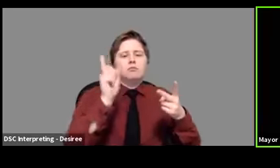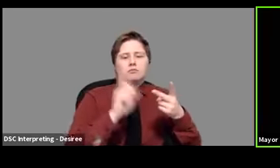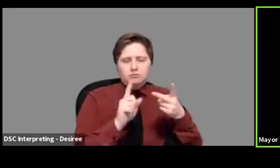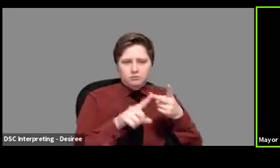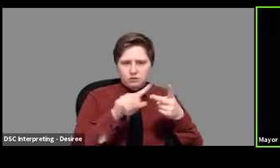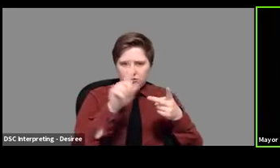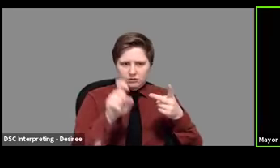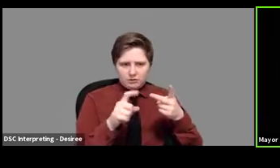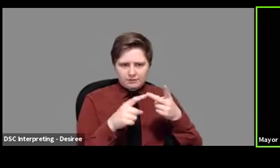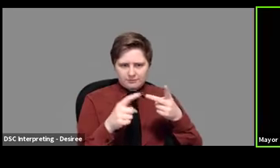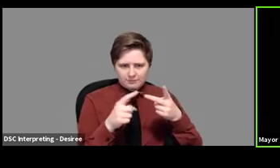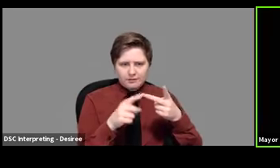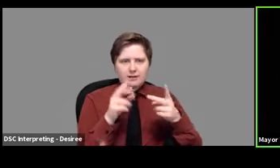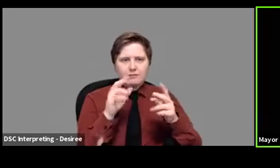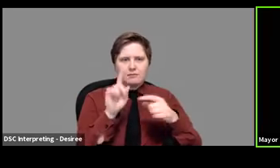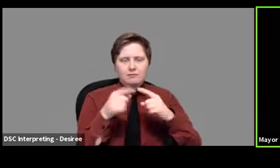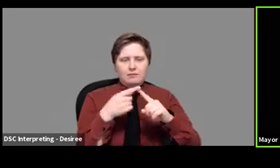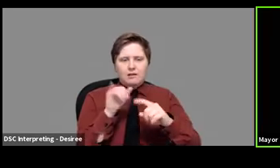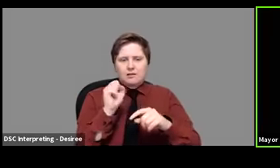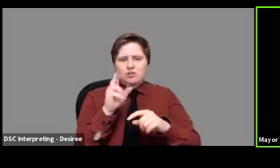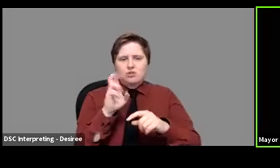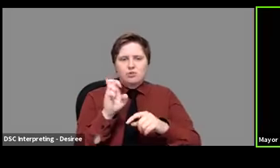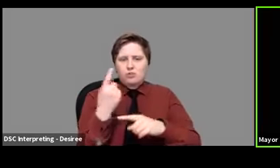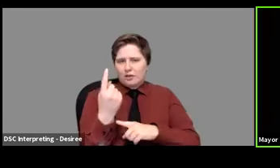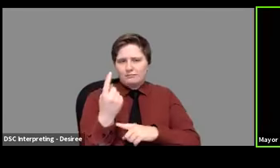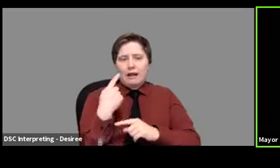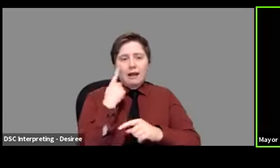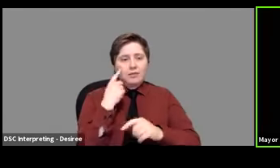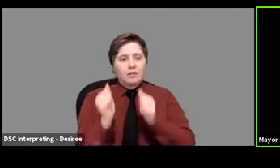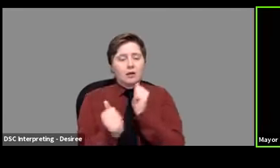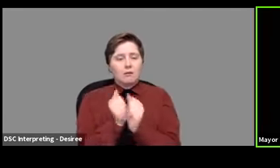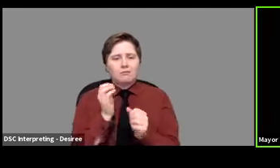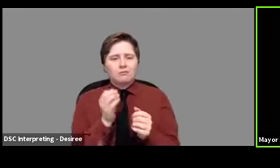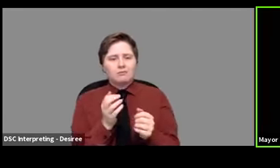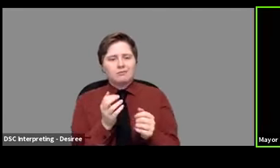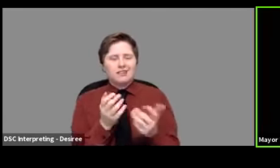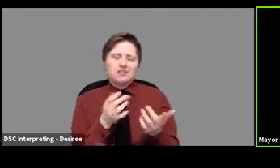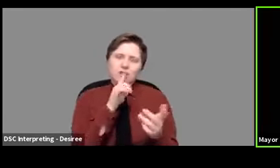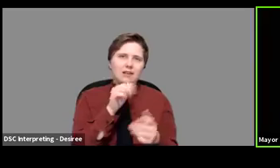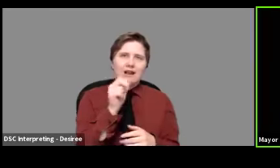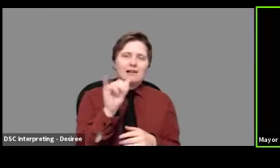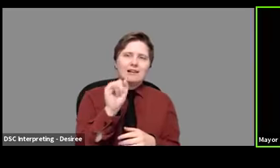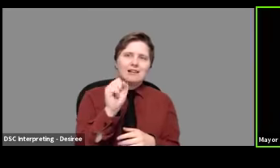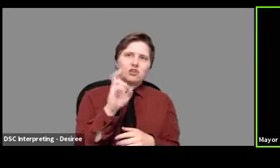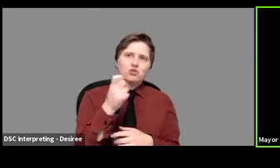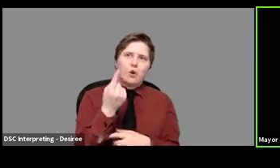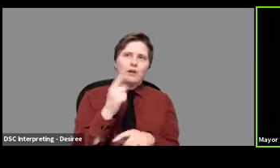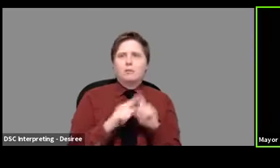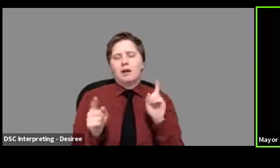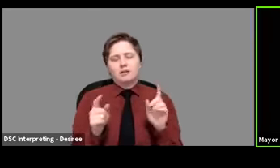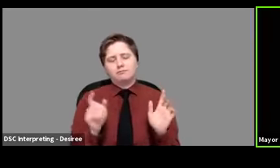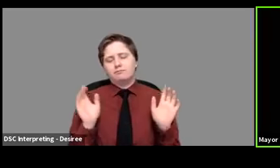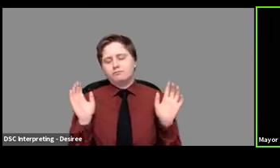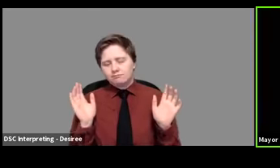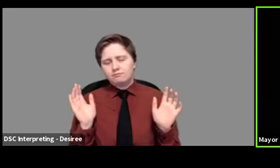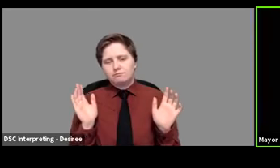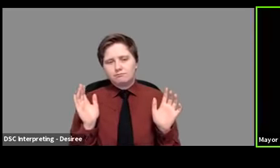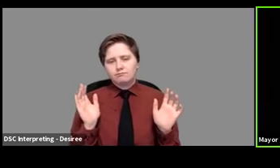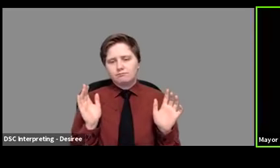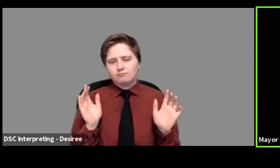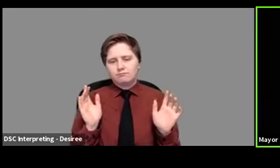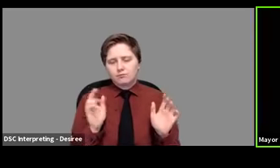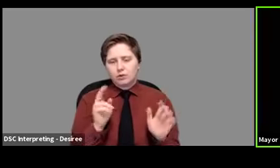question, uh, on issue one, I think the most important, I guess it's not issue one anymore, but the, the, uh,